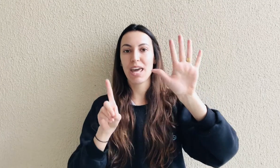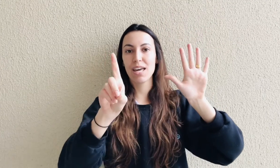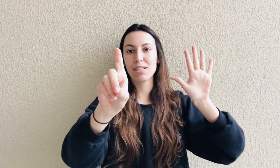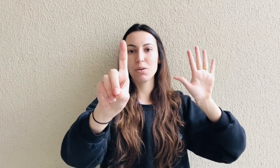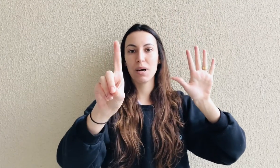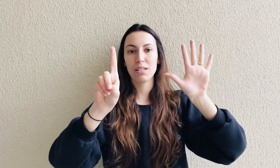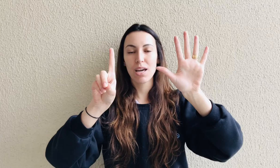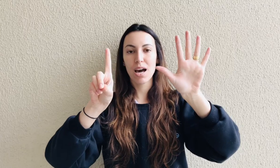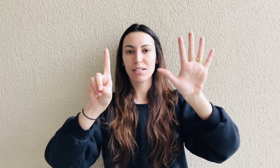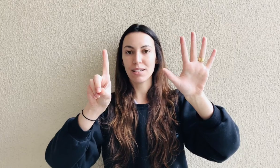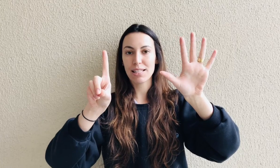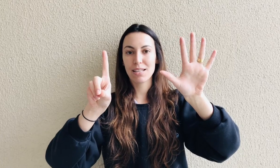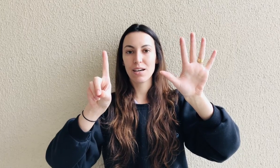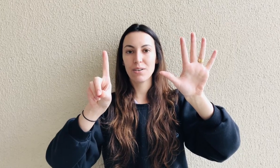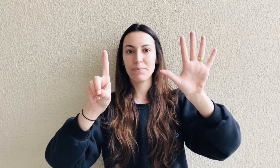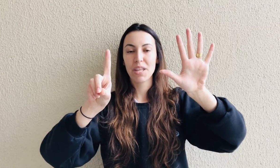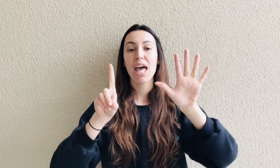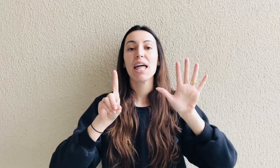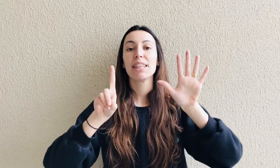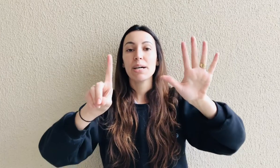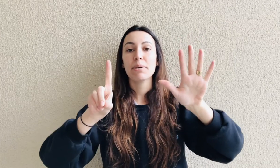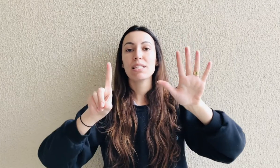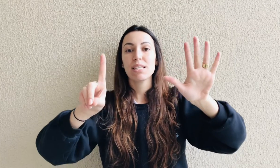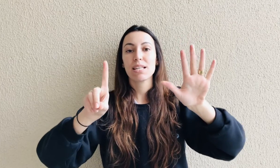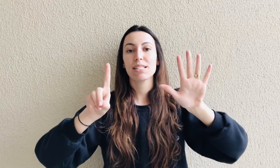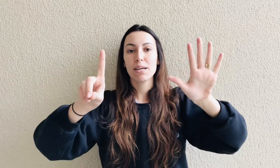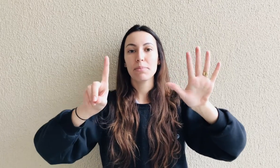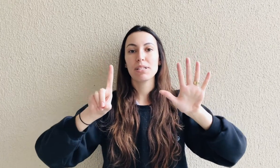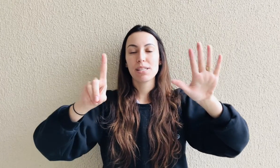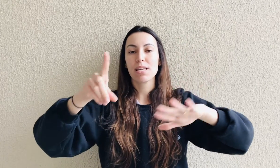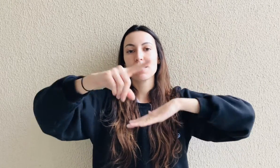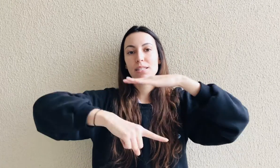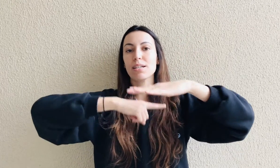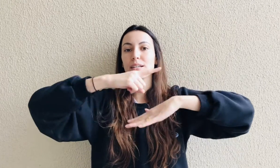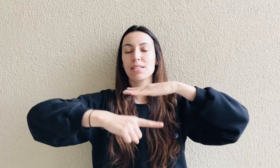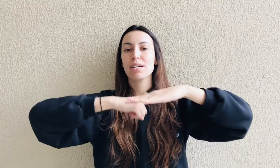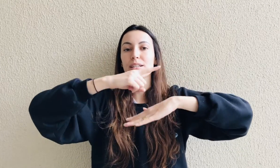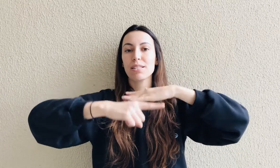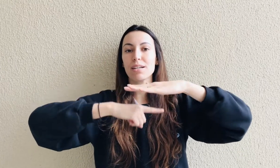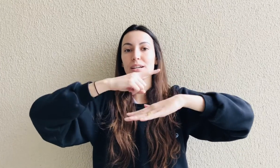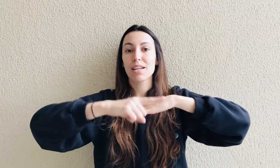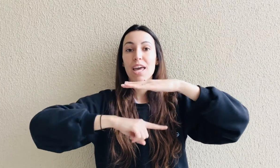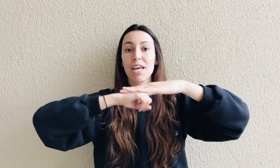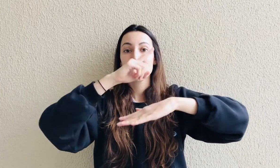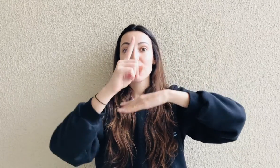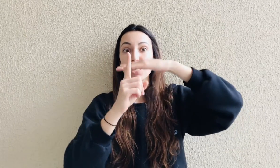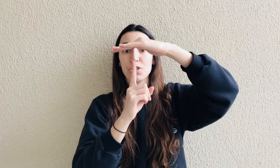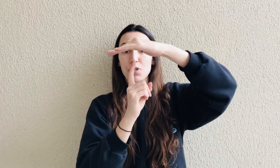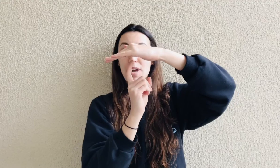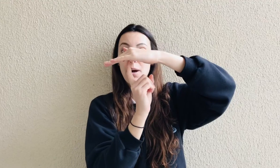hand, one on the other. Let's go. Number 6, number 6, turn, turn, turn. Turning to an